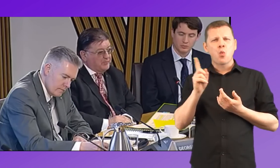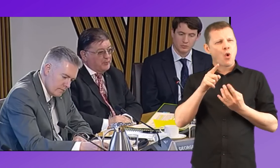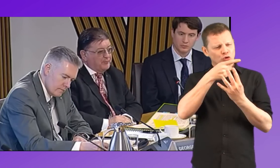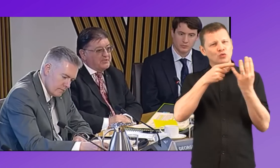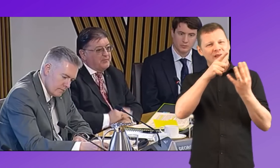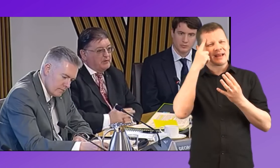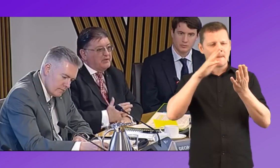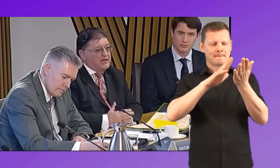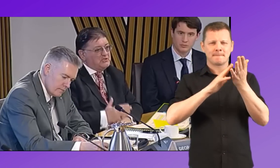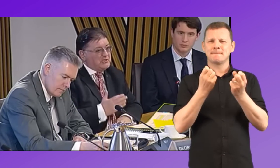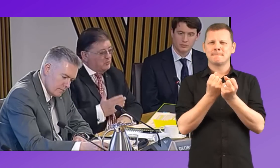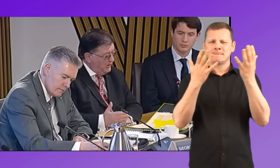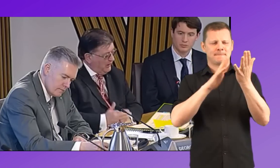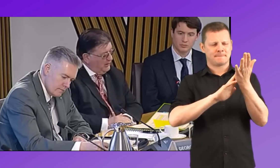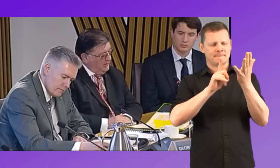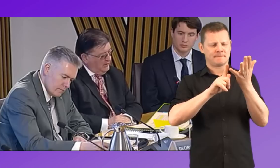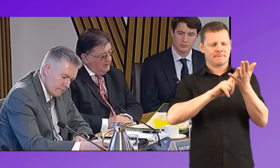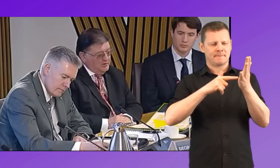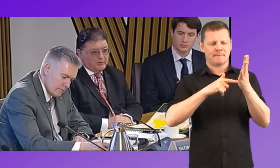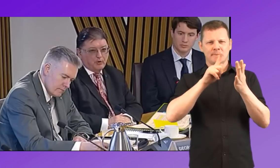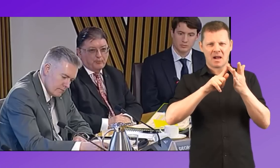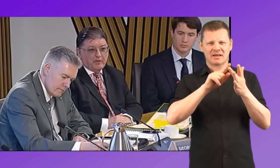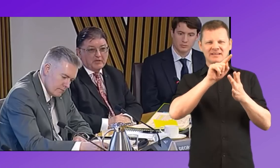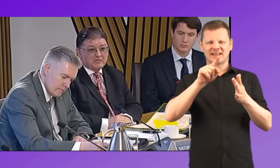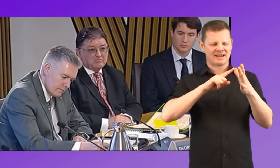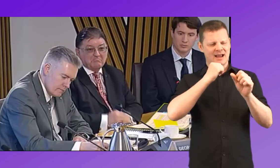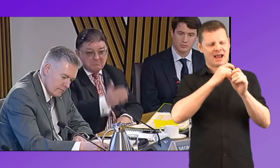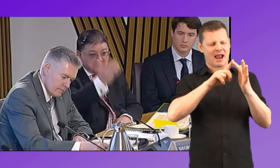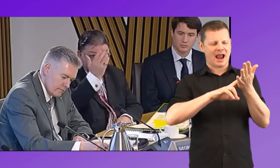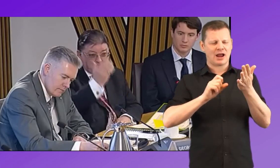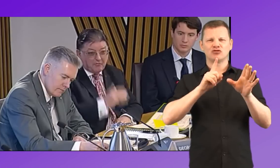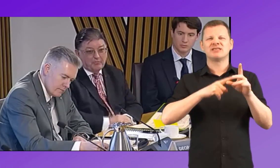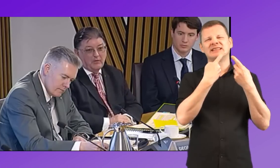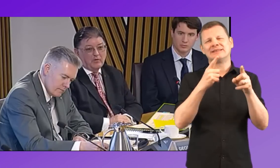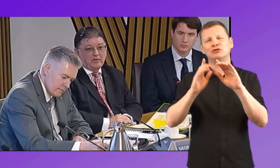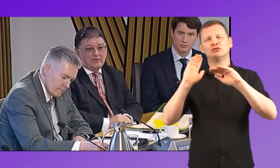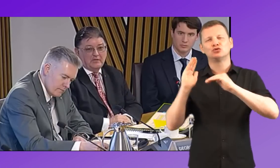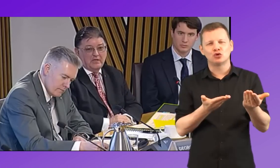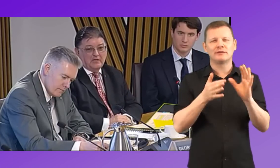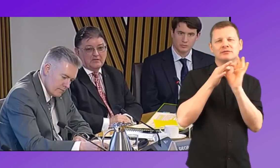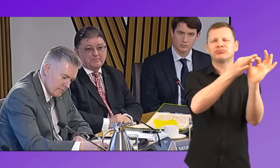of improvements in multi-agency working to support parents, you know, from day one and in the early years?